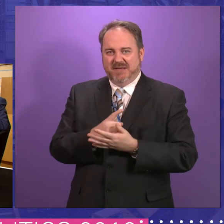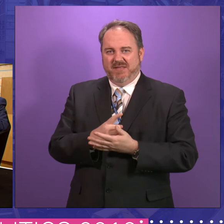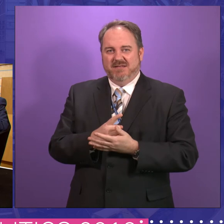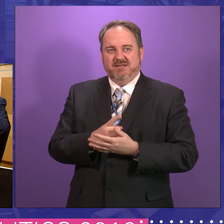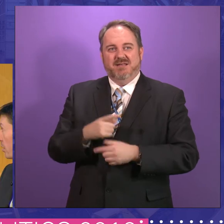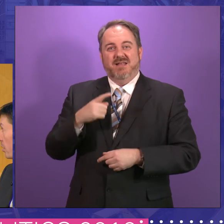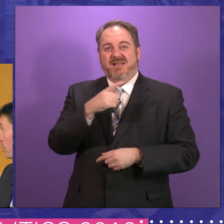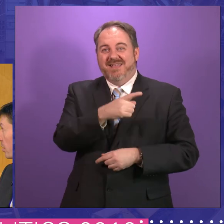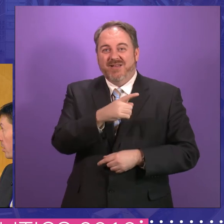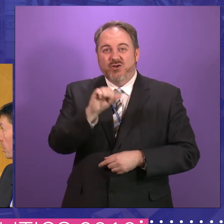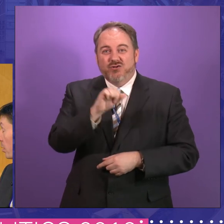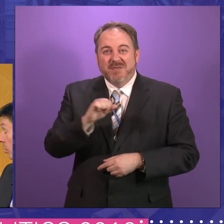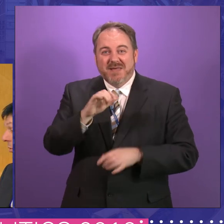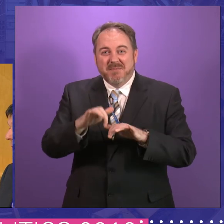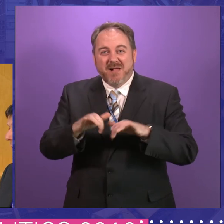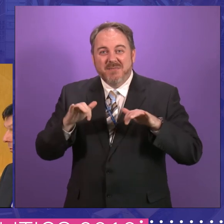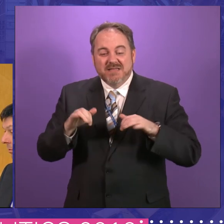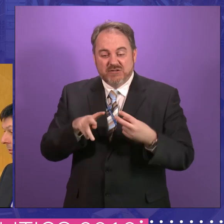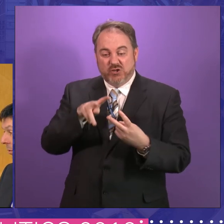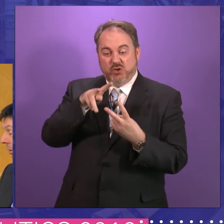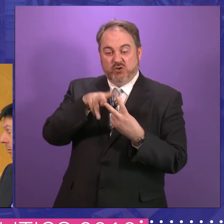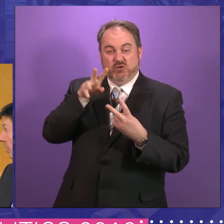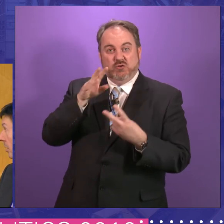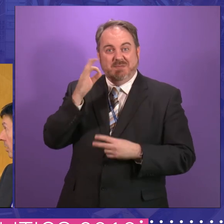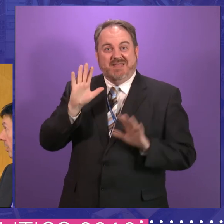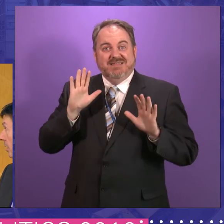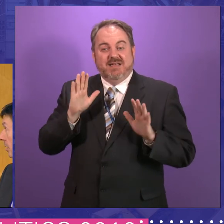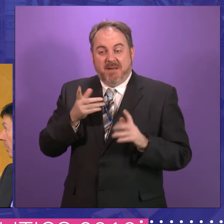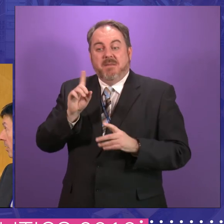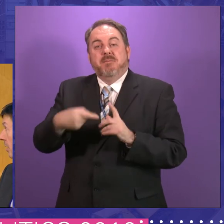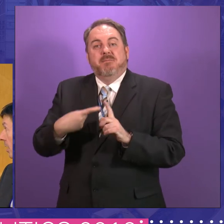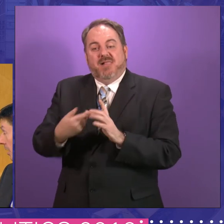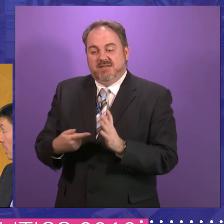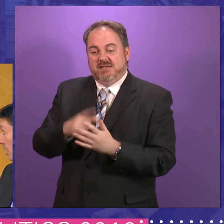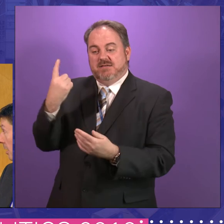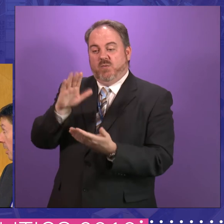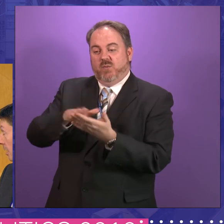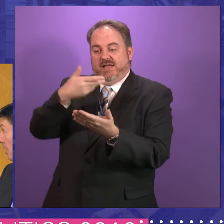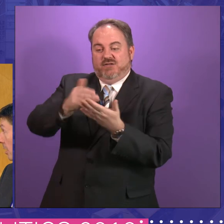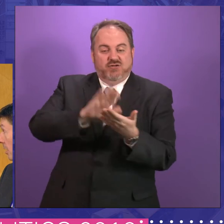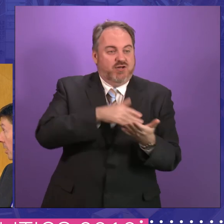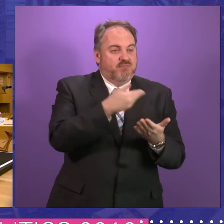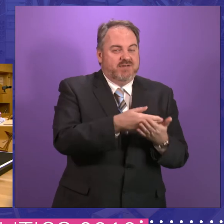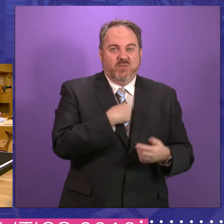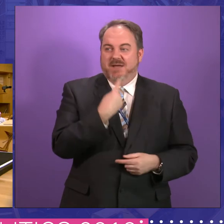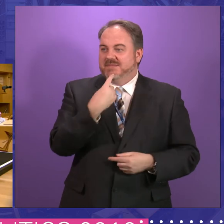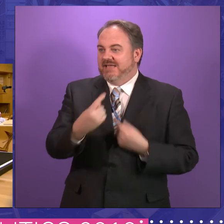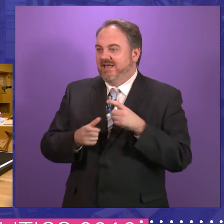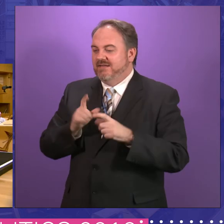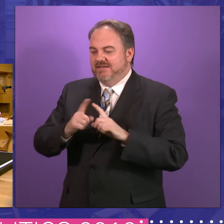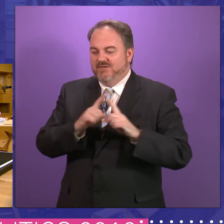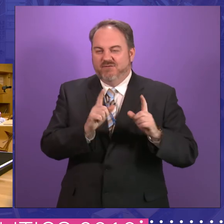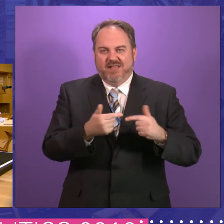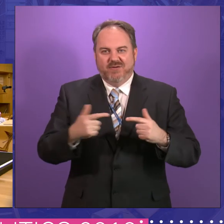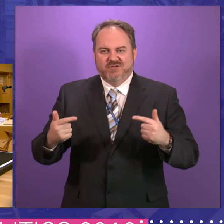maximum length of time was two minutes and it's through interpretation. So six minutes was, it sounded to me a really luxurious amount of